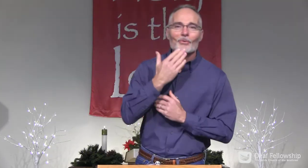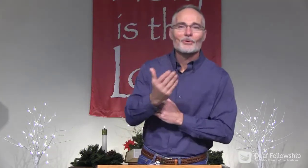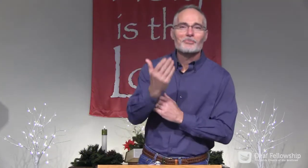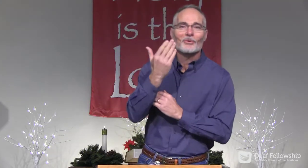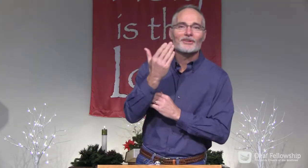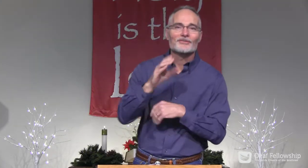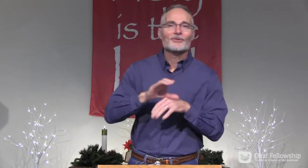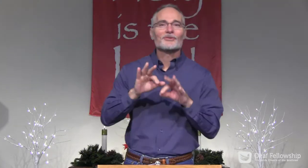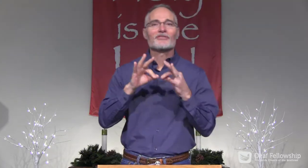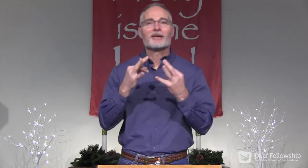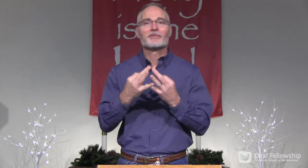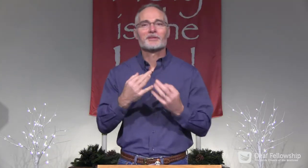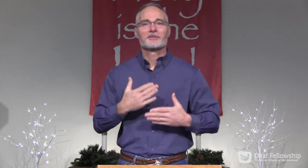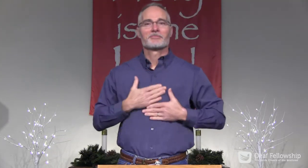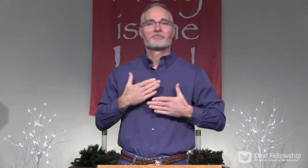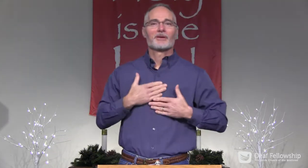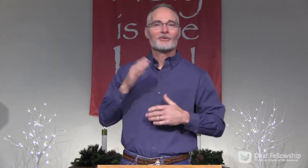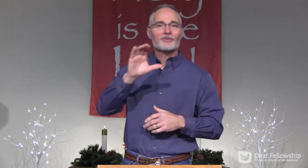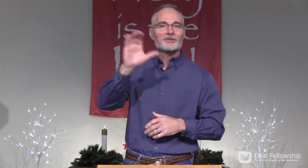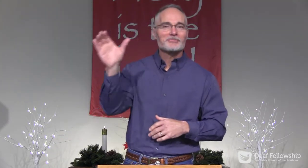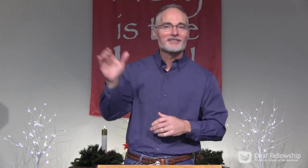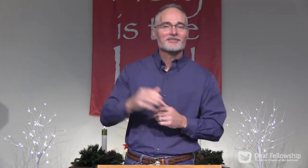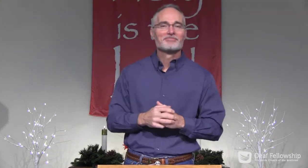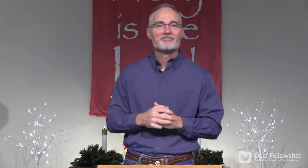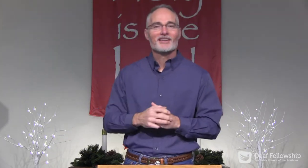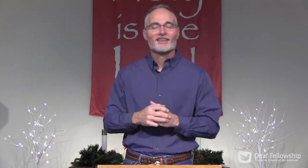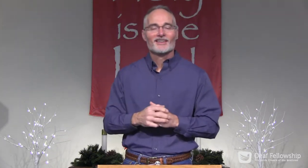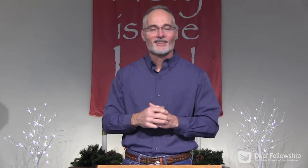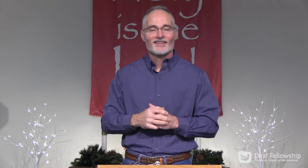Good morning. Good morning, church family. Merry Christmas.